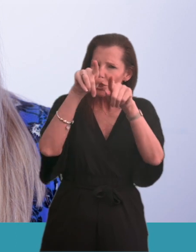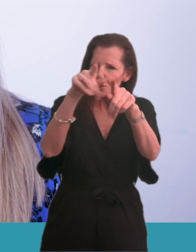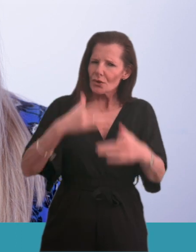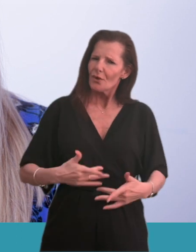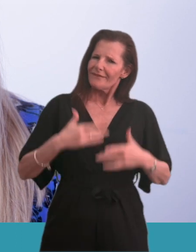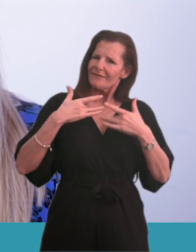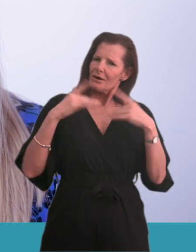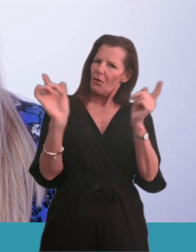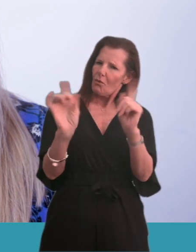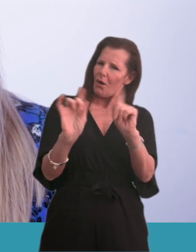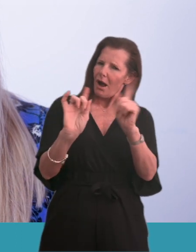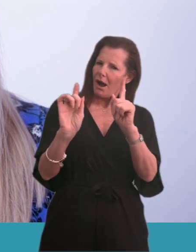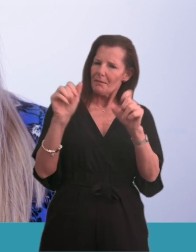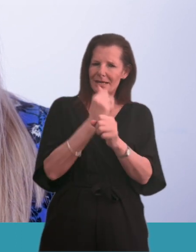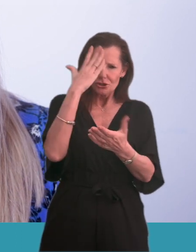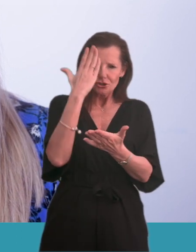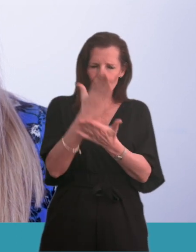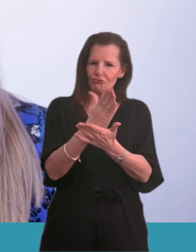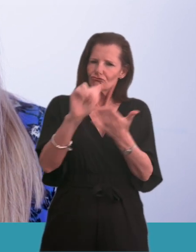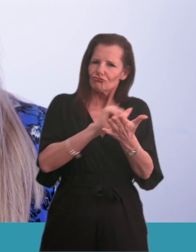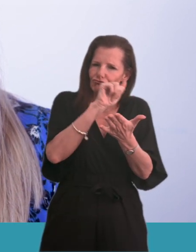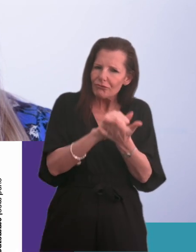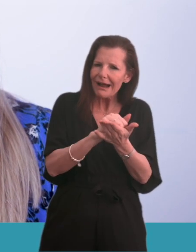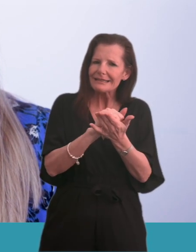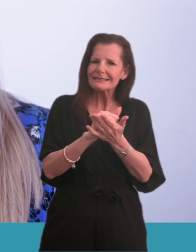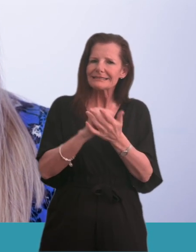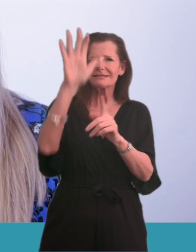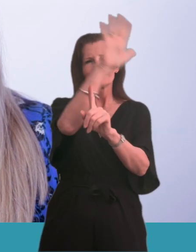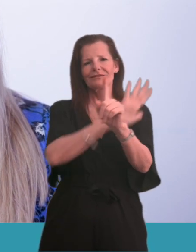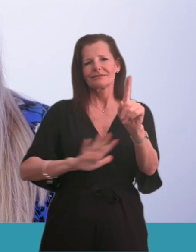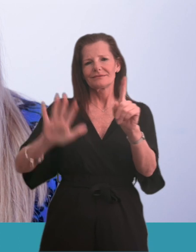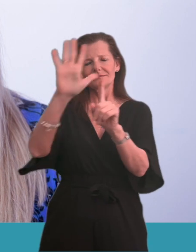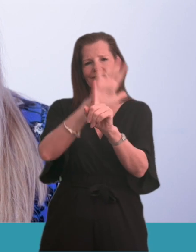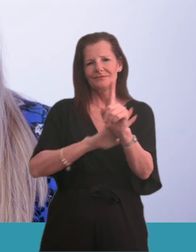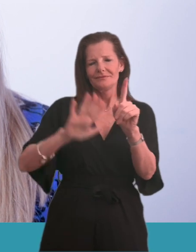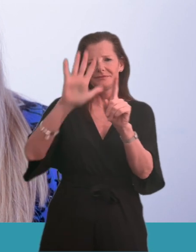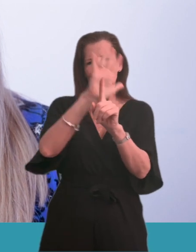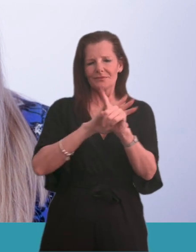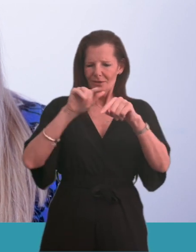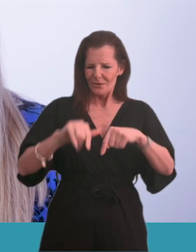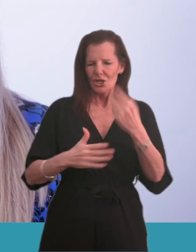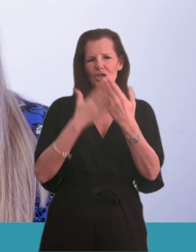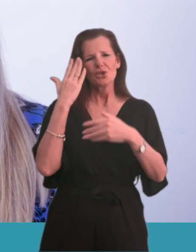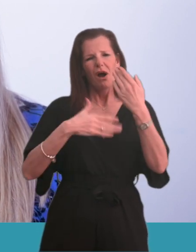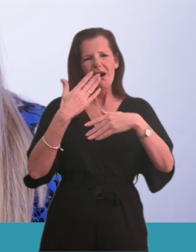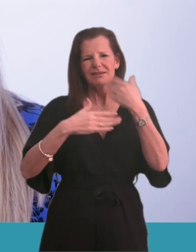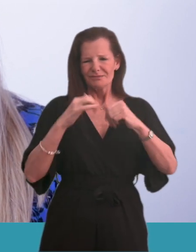we are doing the right thing for Lancashire and South Cumbria. What is the Lancashire and South Cumbria New Hospitals Programme?